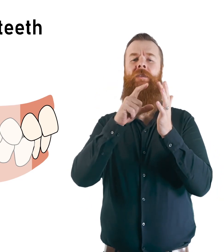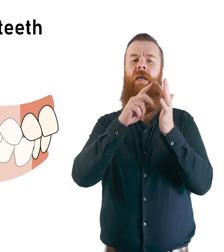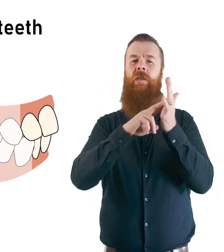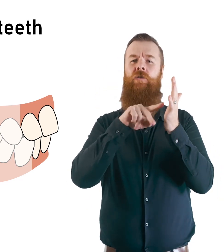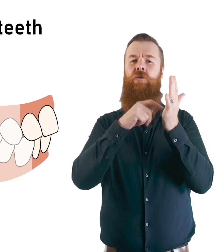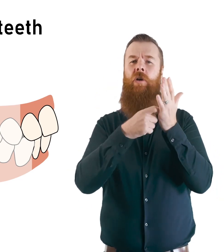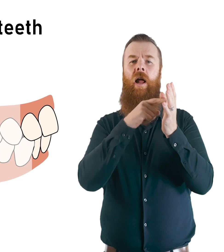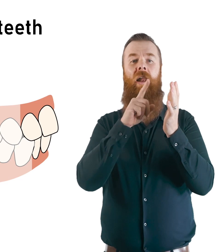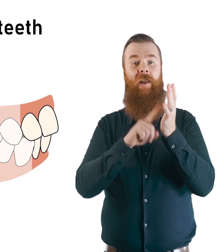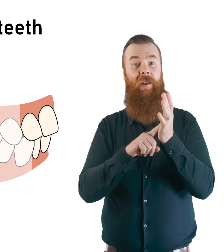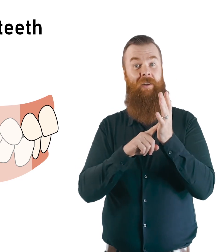lateral incisors.